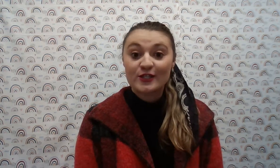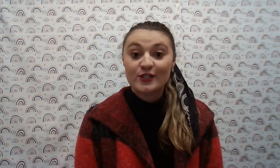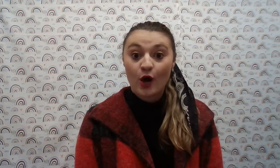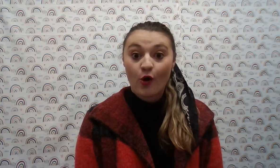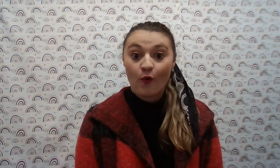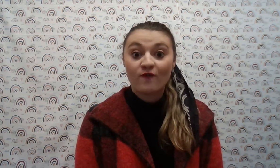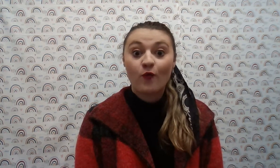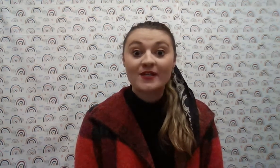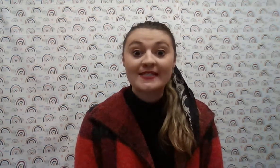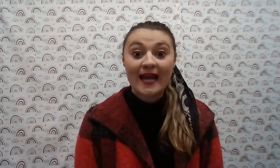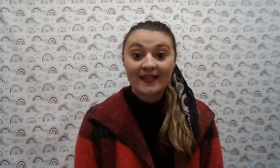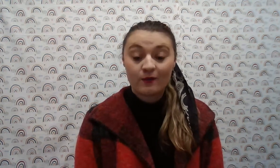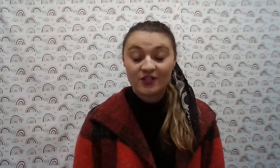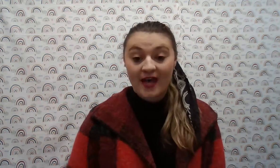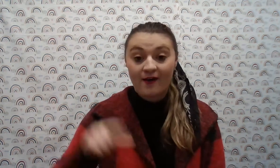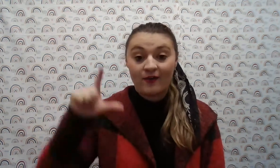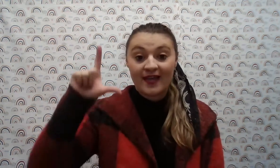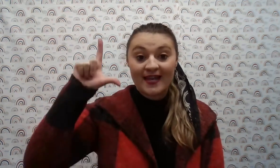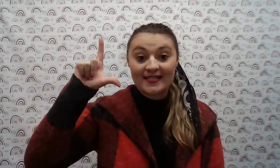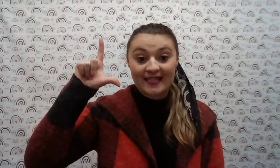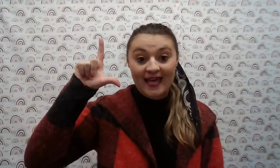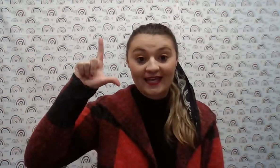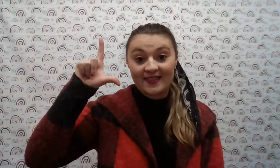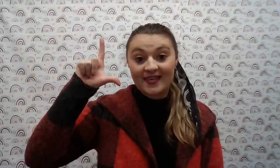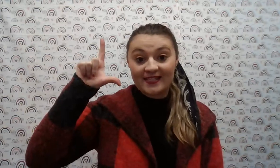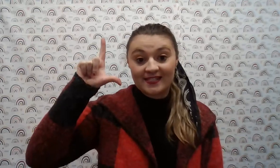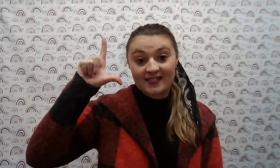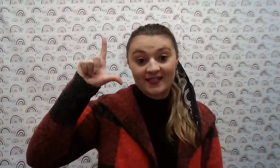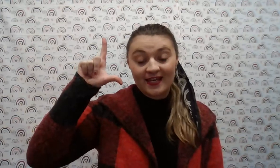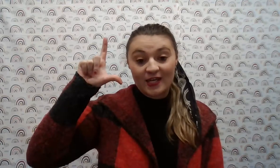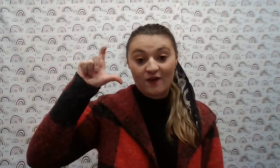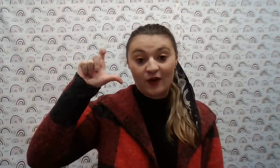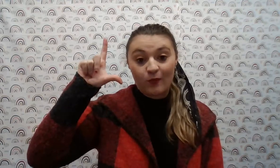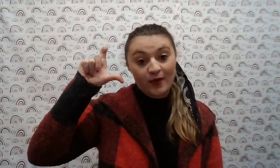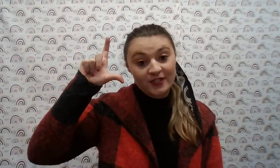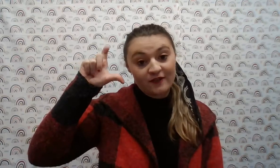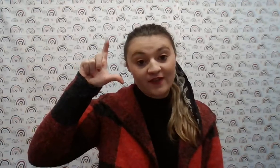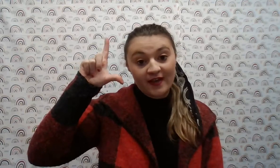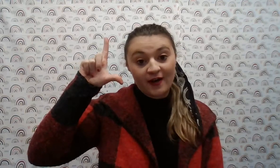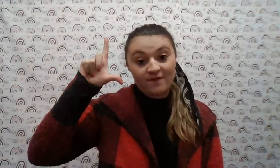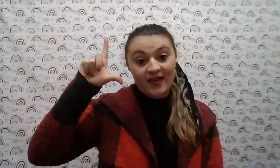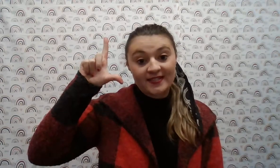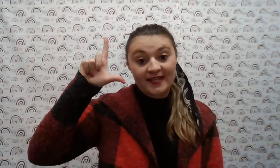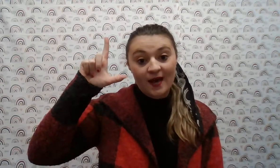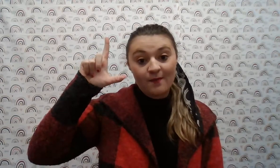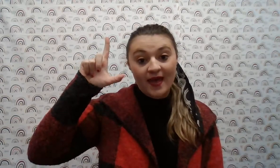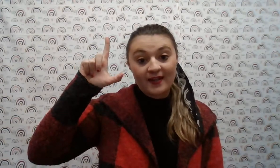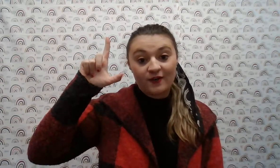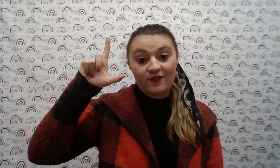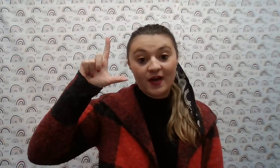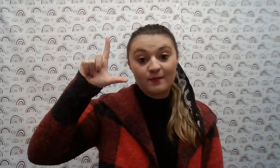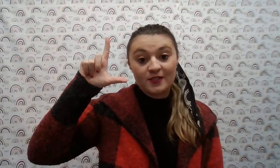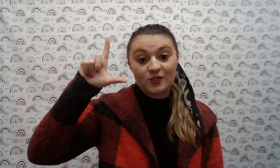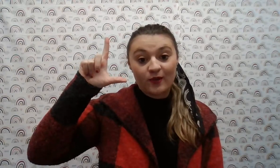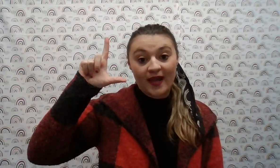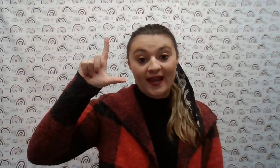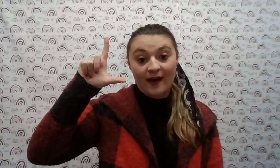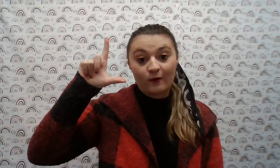So for sign language L, it is like this. You have your pointer finger facing up and your thumb straight out